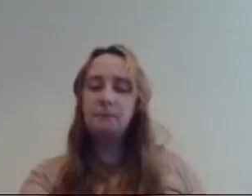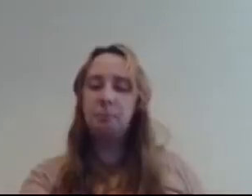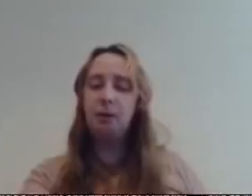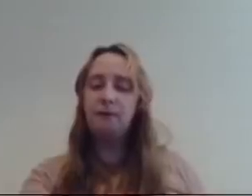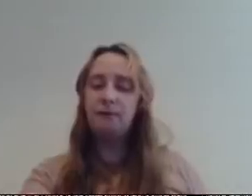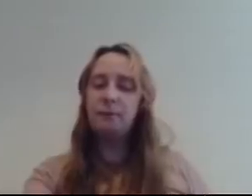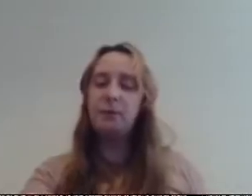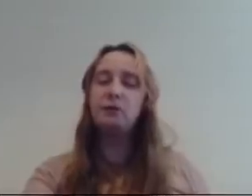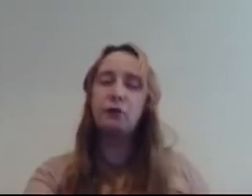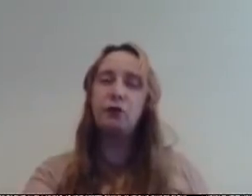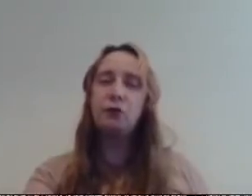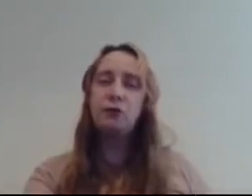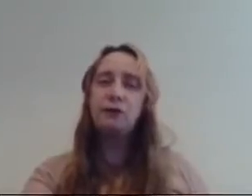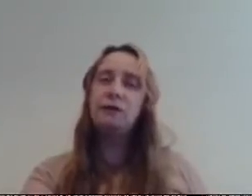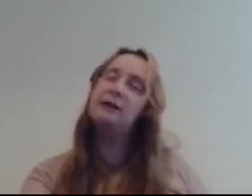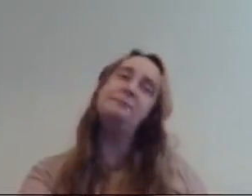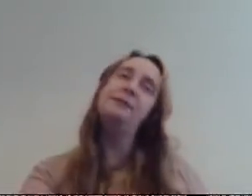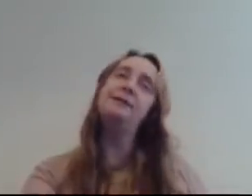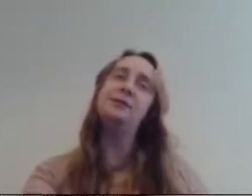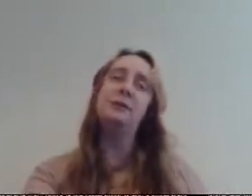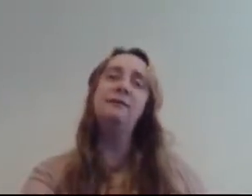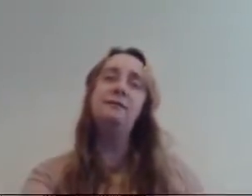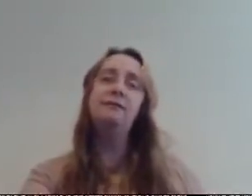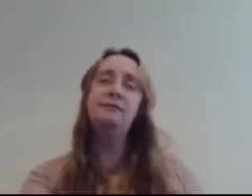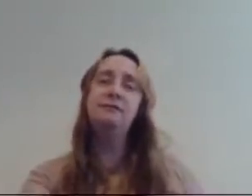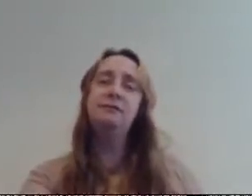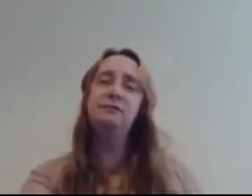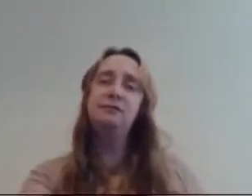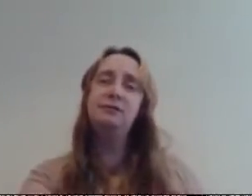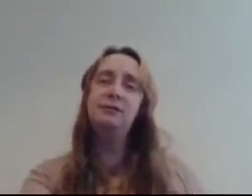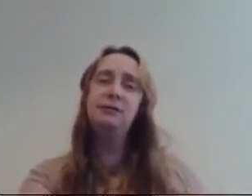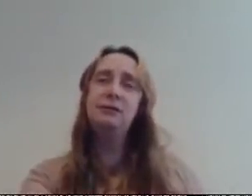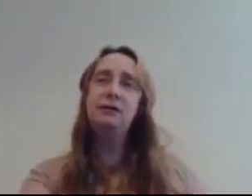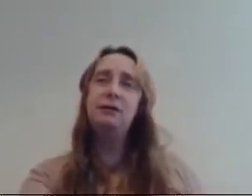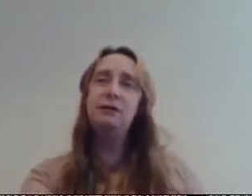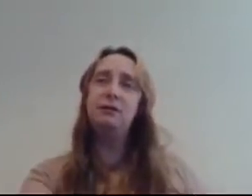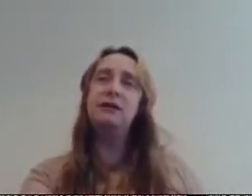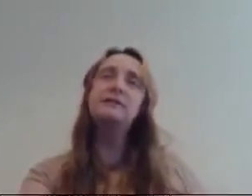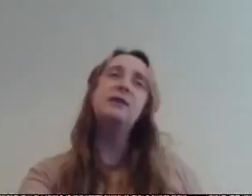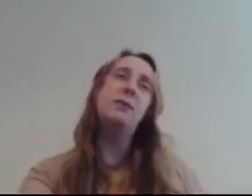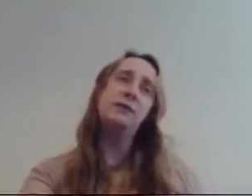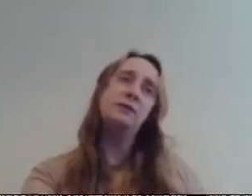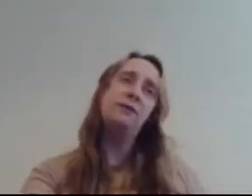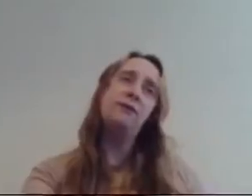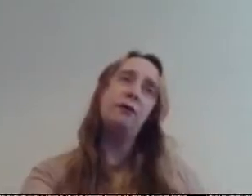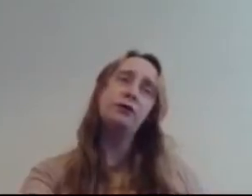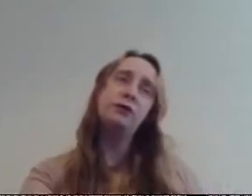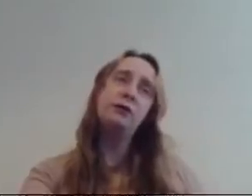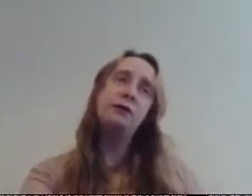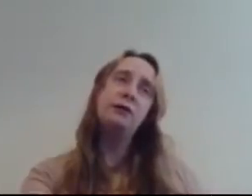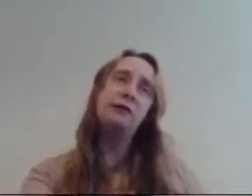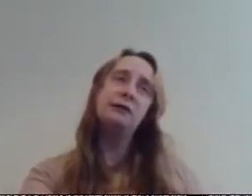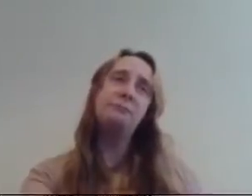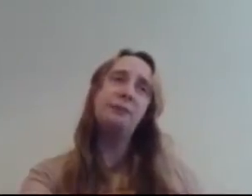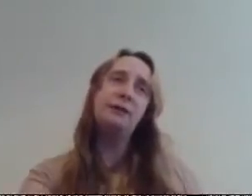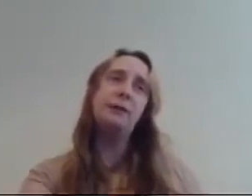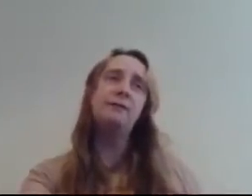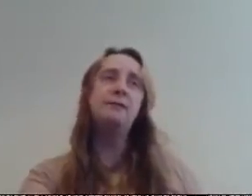but to be a draw class B has to win because class A wins first class B wins